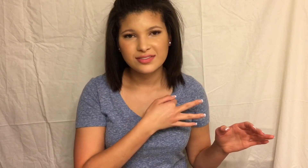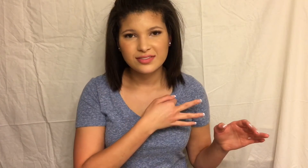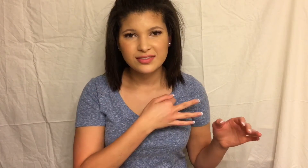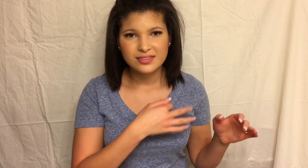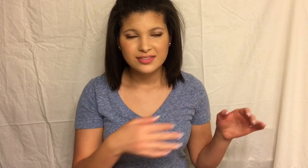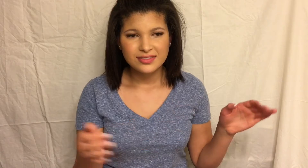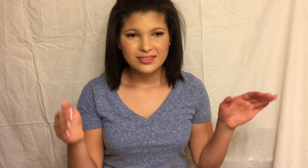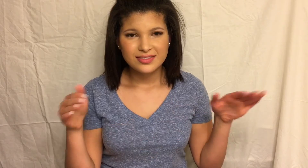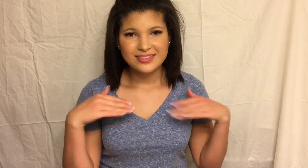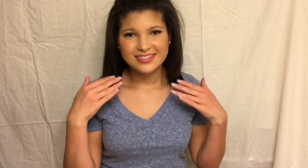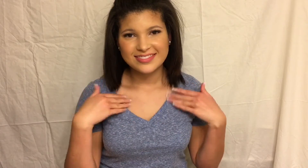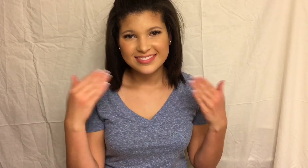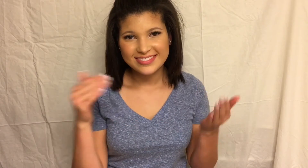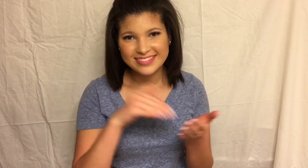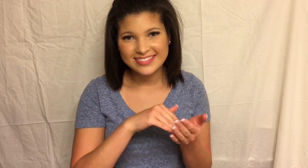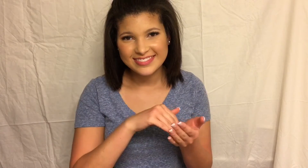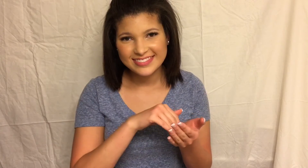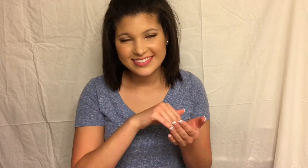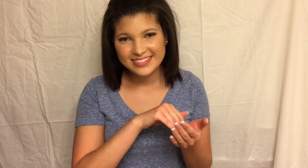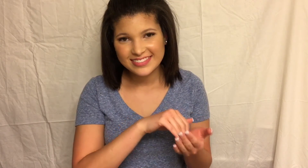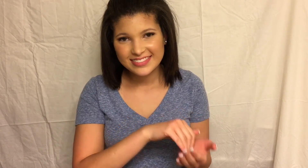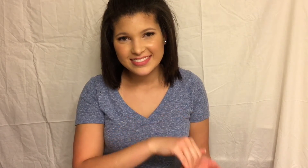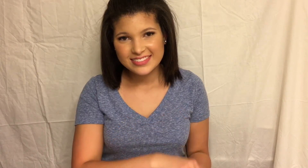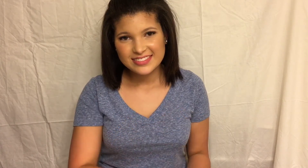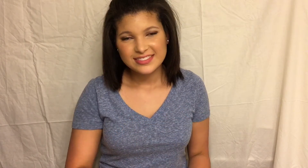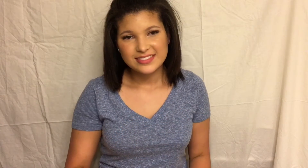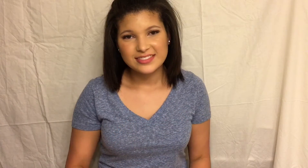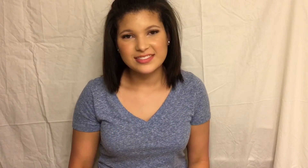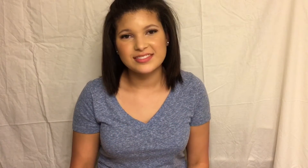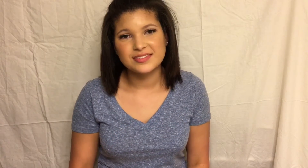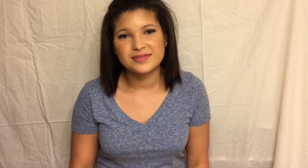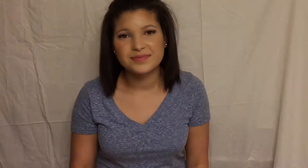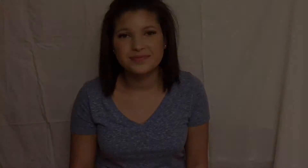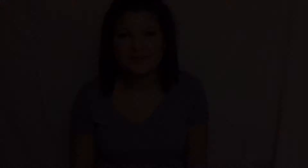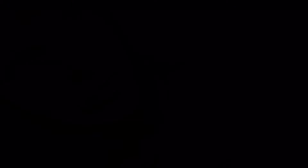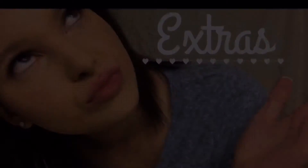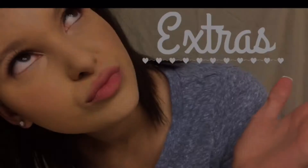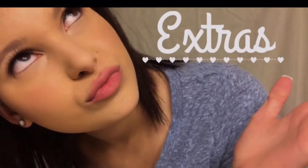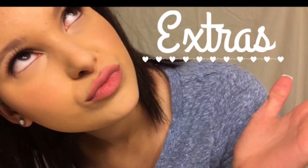And I know we're lost but soon we'll be found